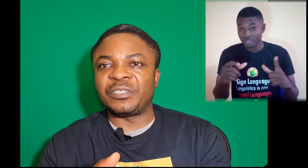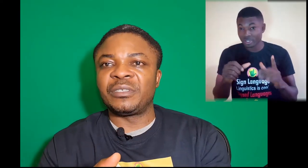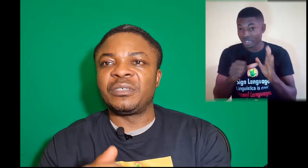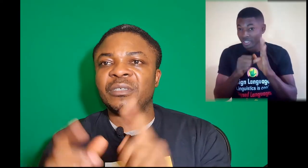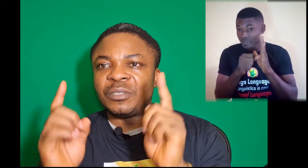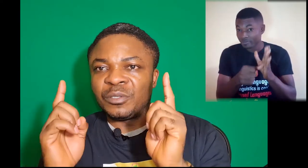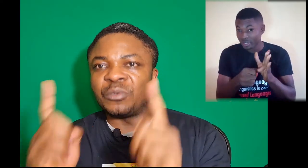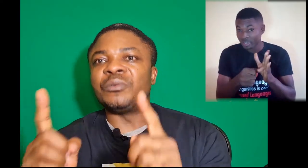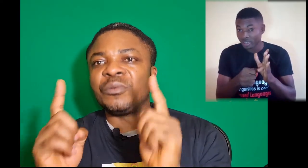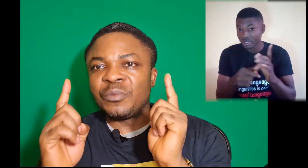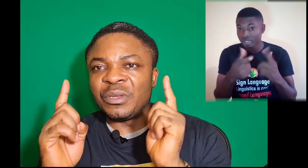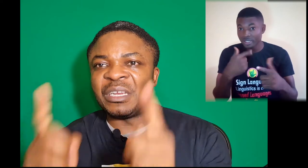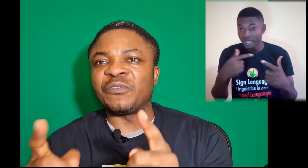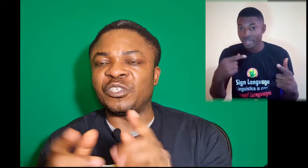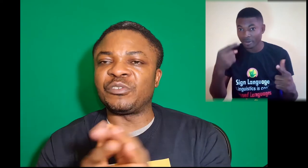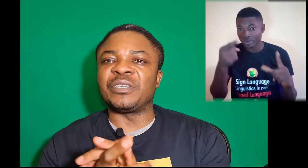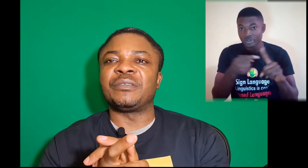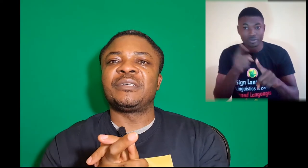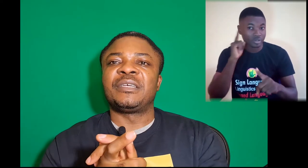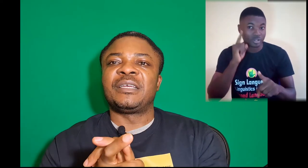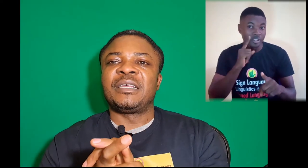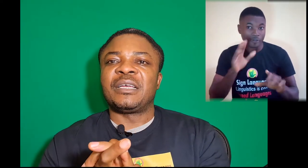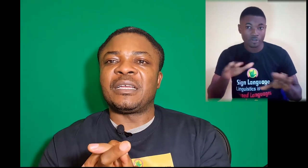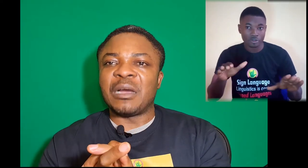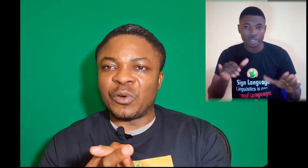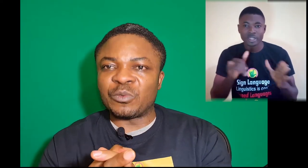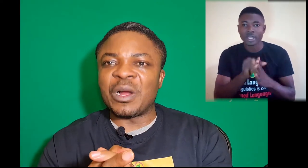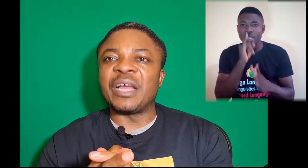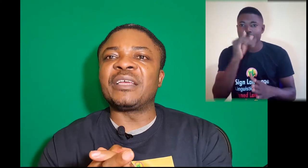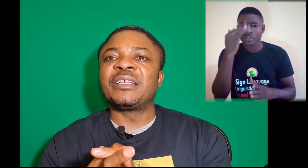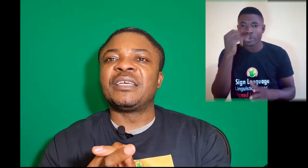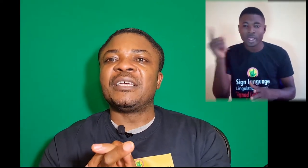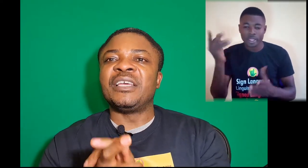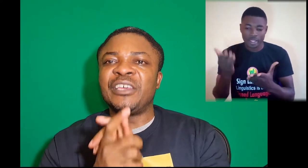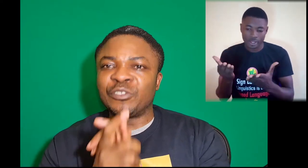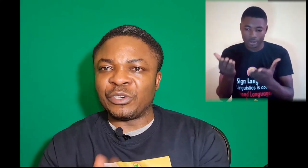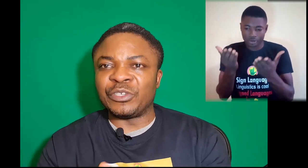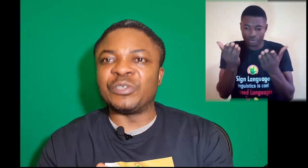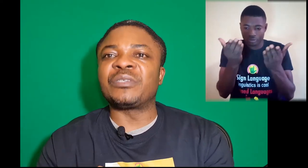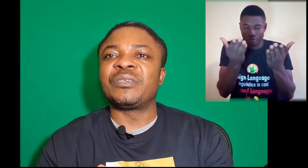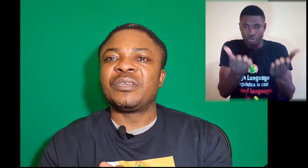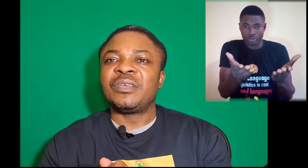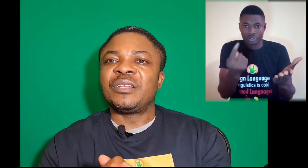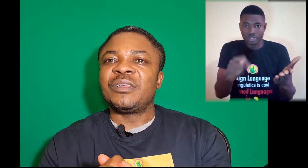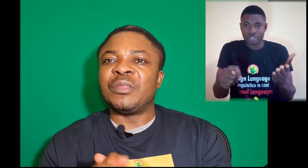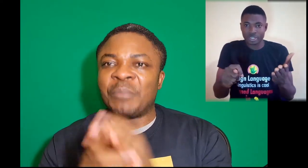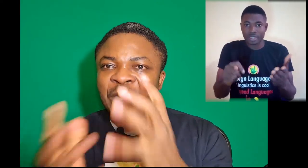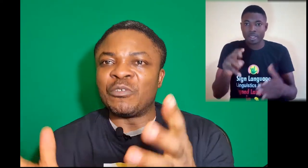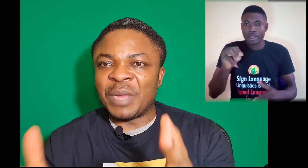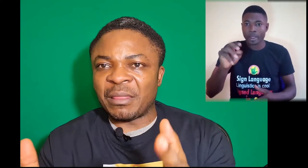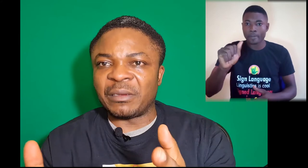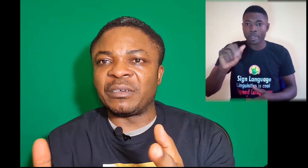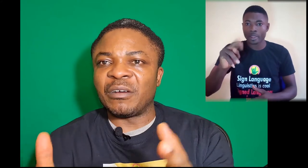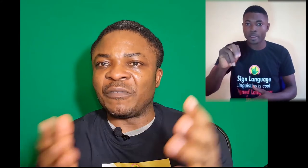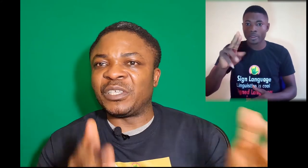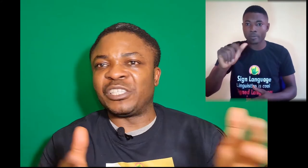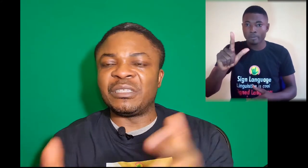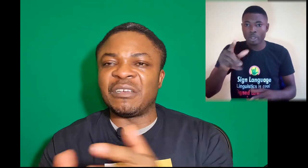to the deaf children. And that was why he introduced the manual method of teaching deaf